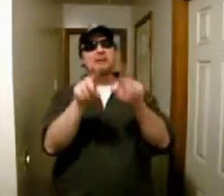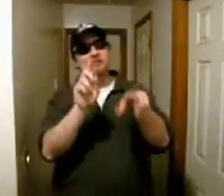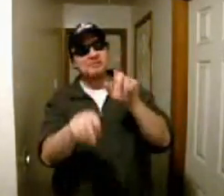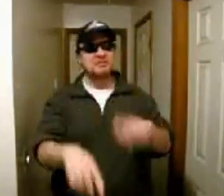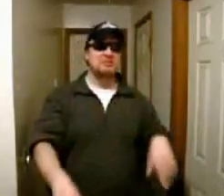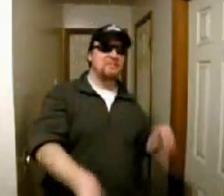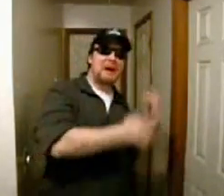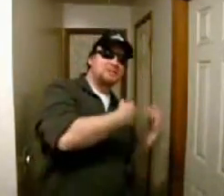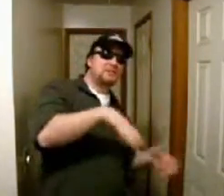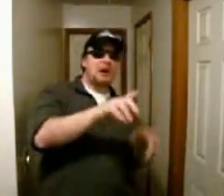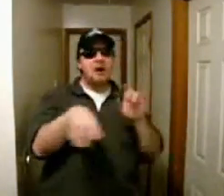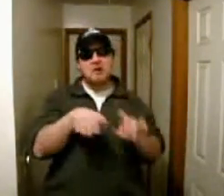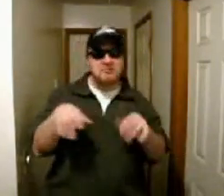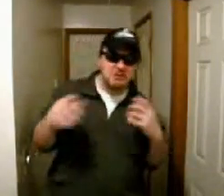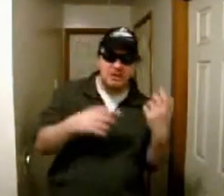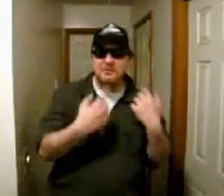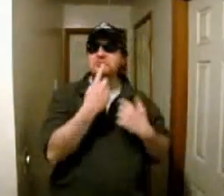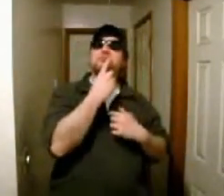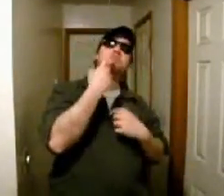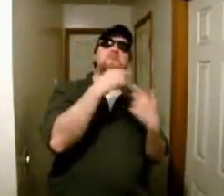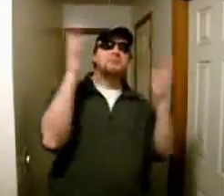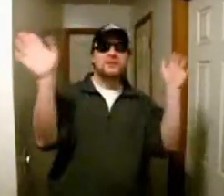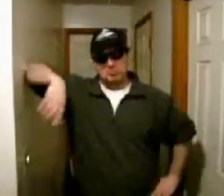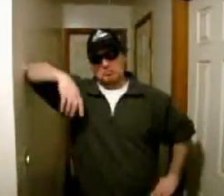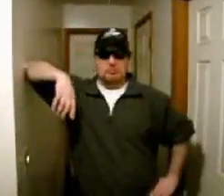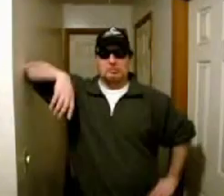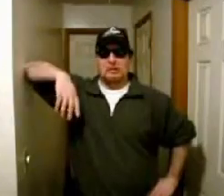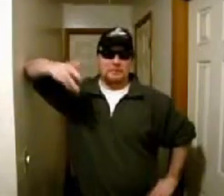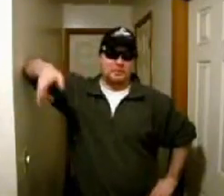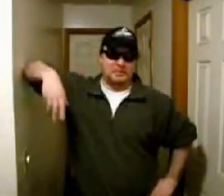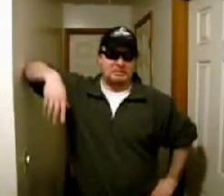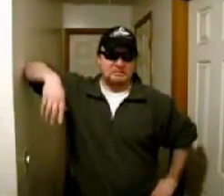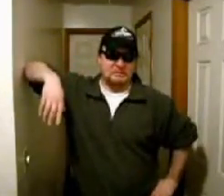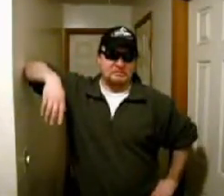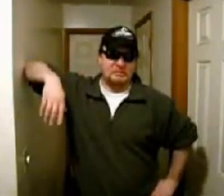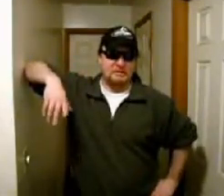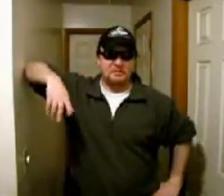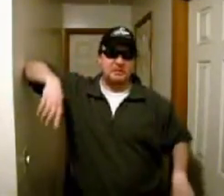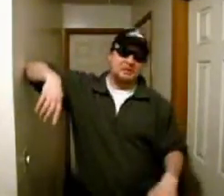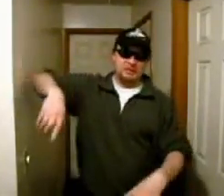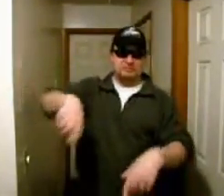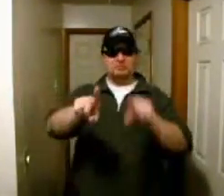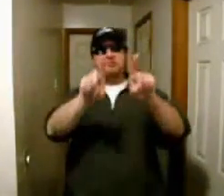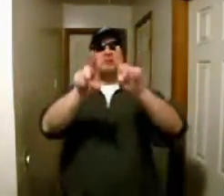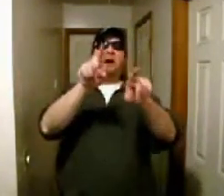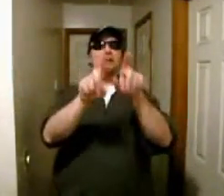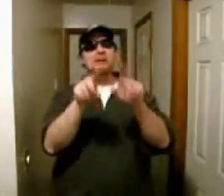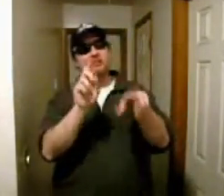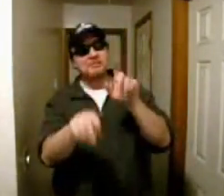I got two fingers in the back seat of a car. He's all like, gonna put my kid on the middle right after him. He's all like, oh, I got two